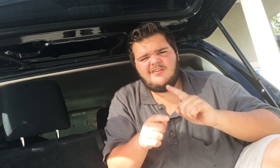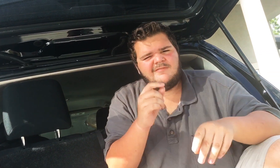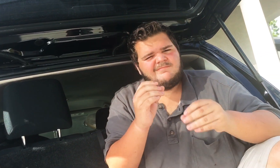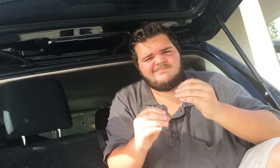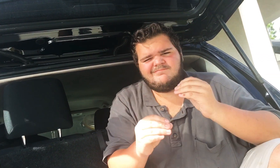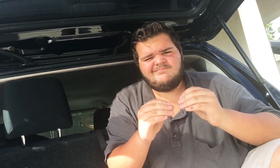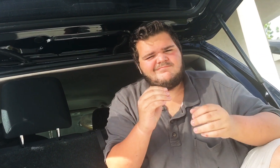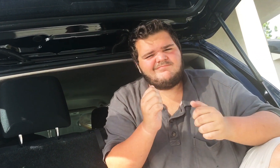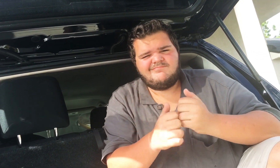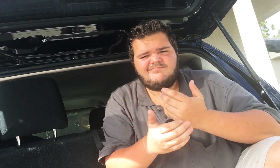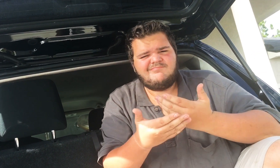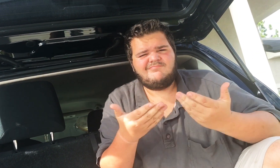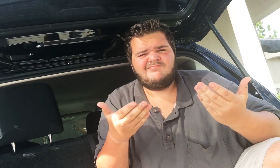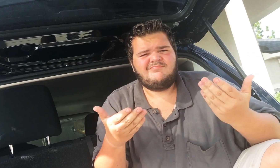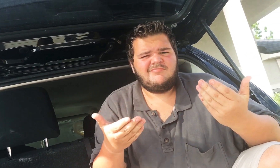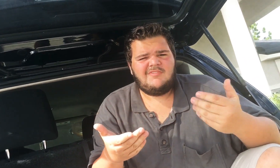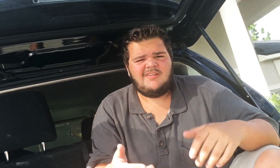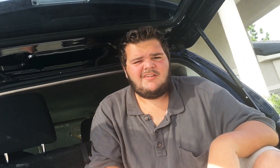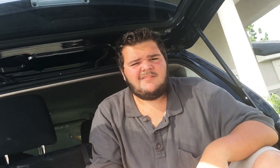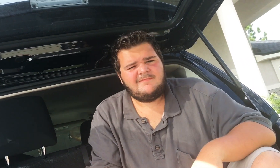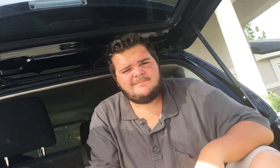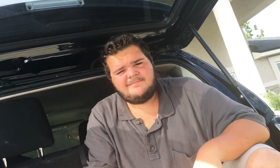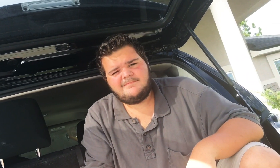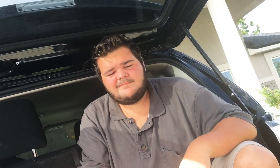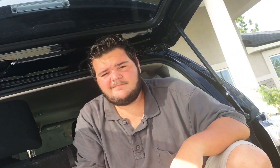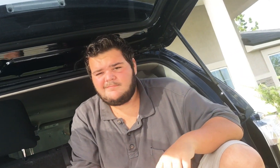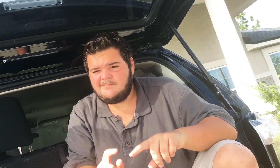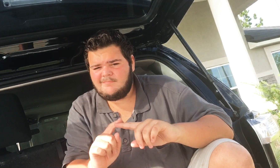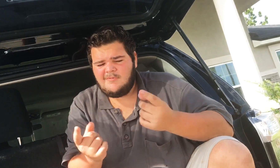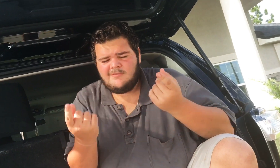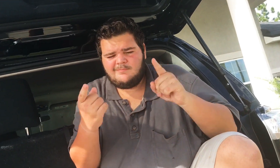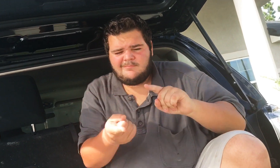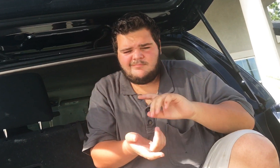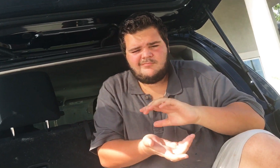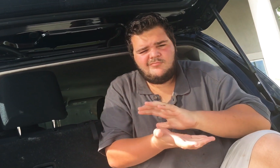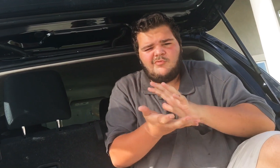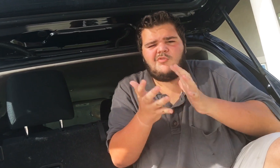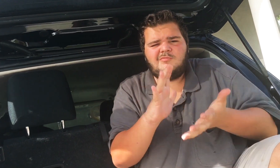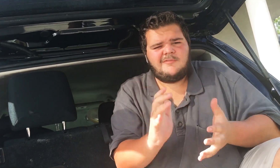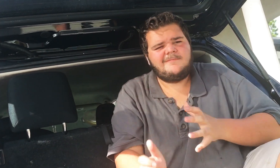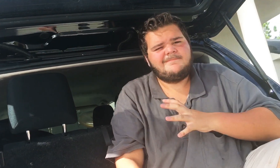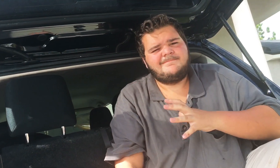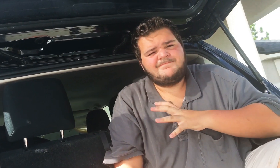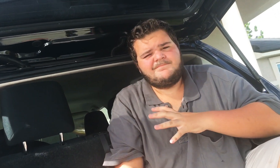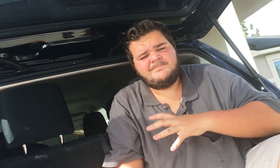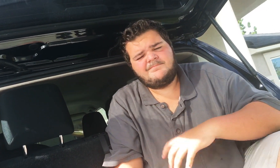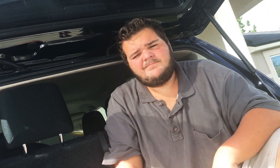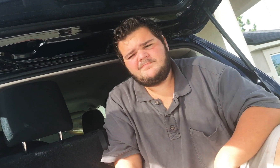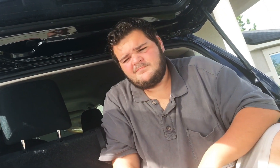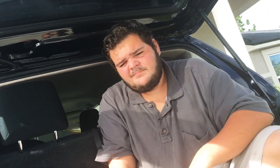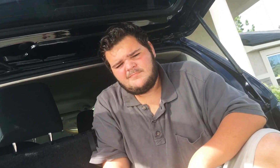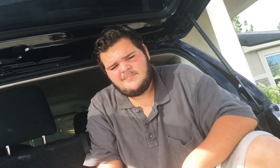We couldn't turn around Till we were upside down